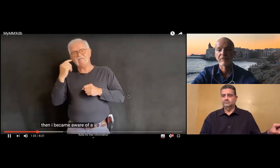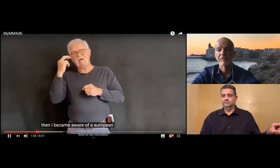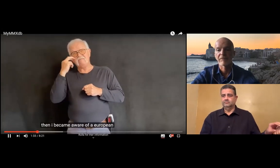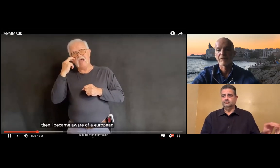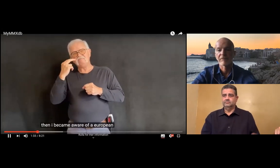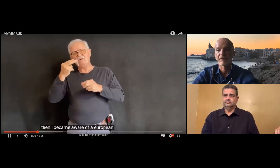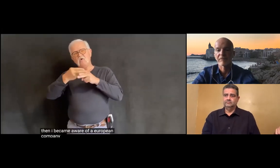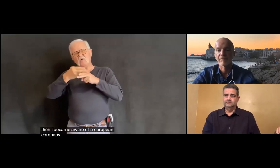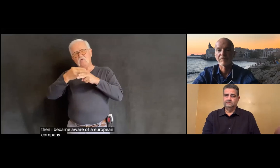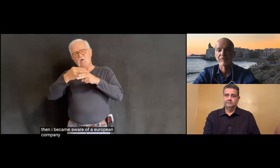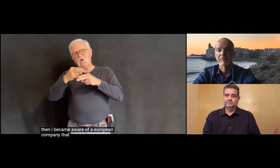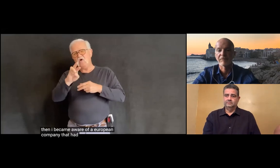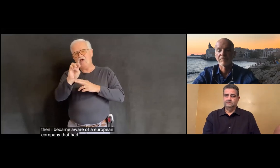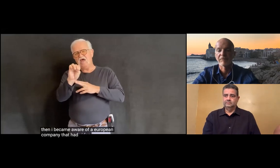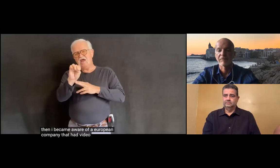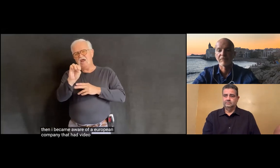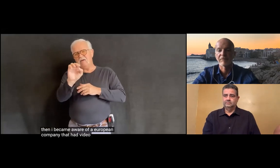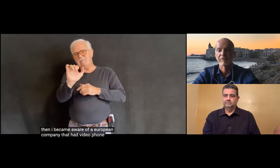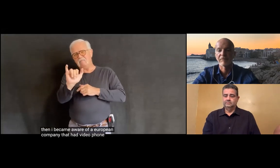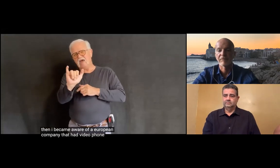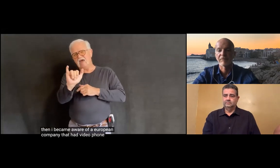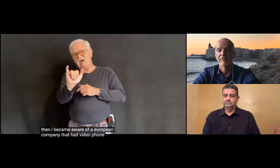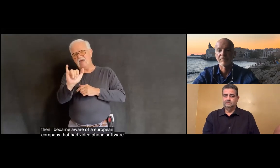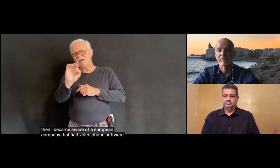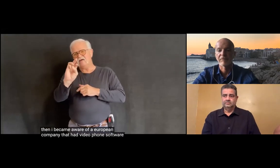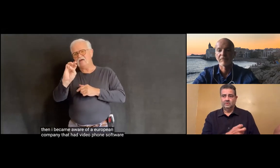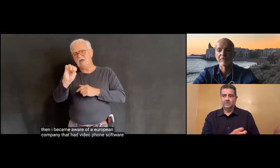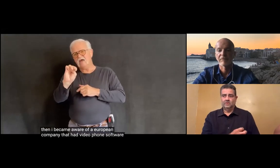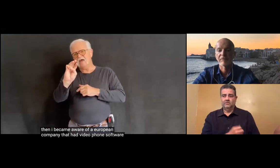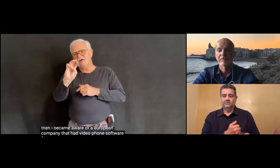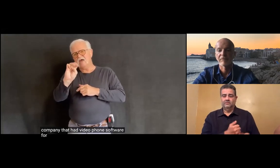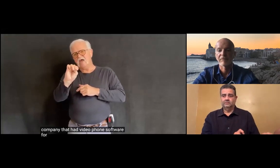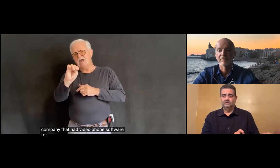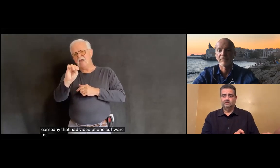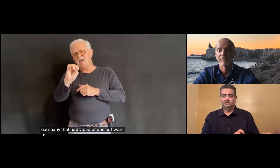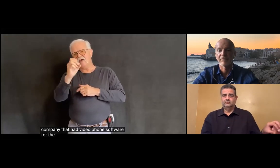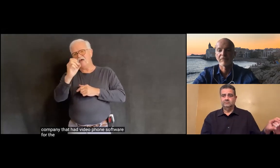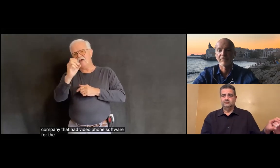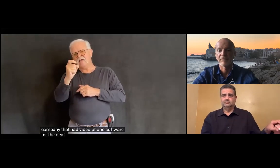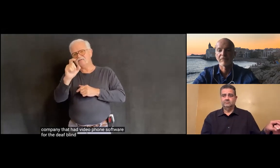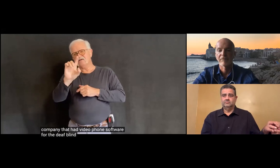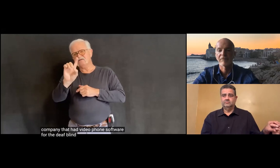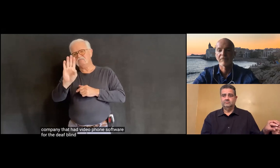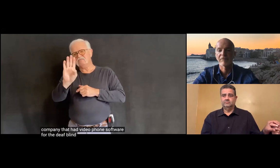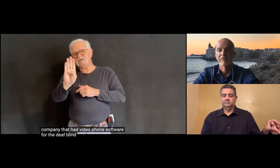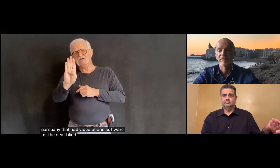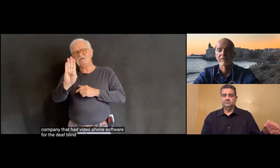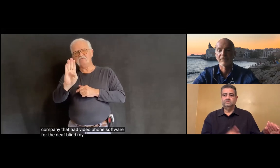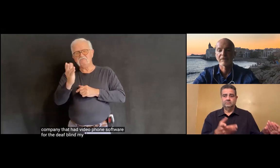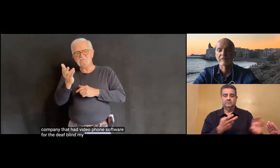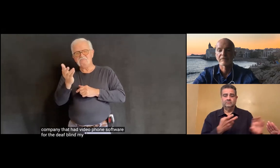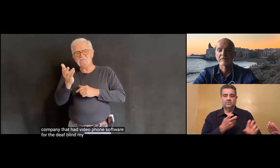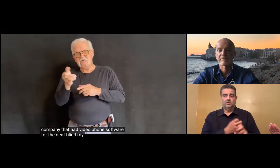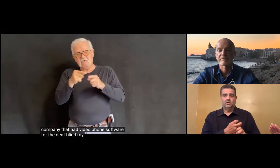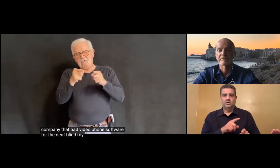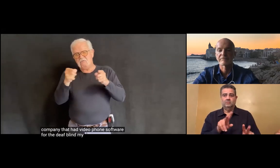European company that is video film software for the desk-clined people.